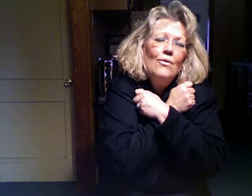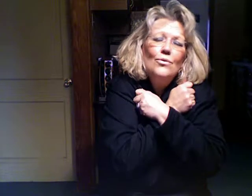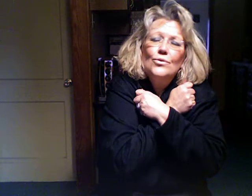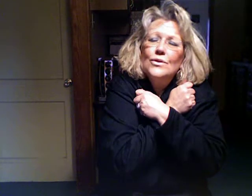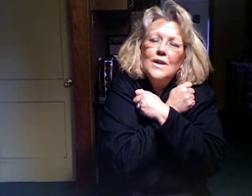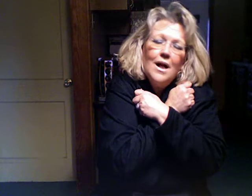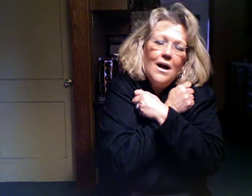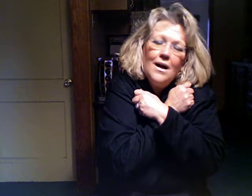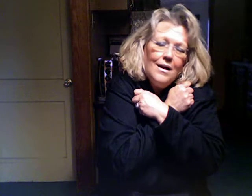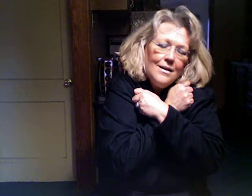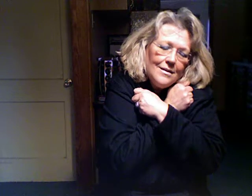her tight